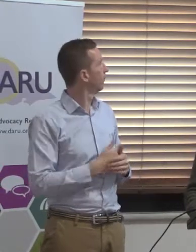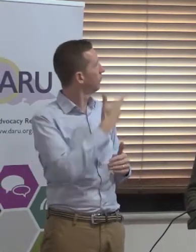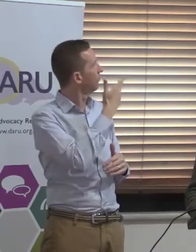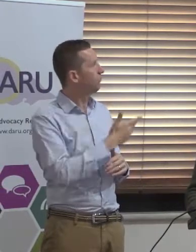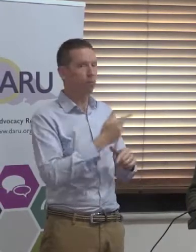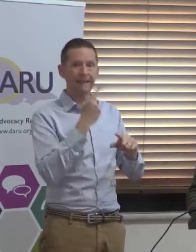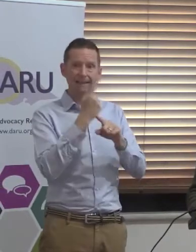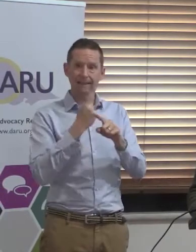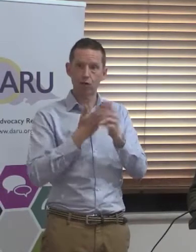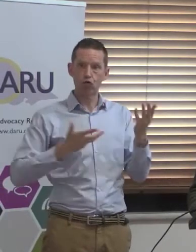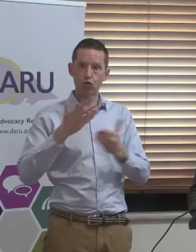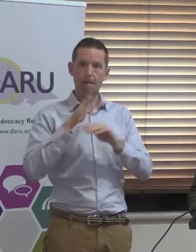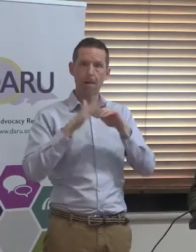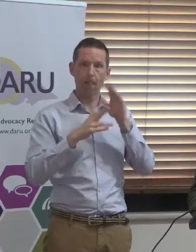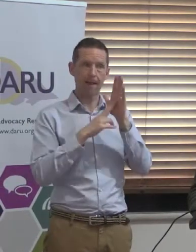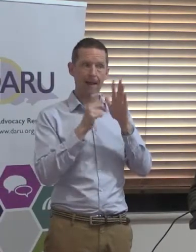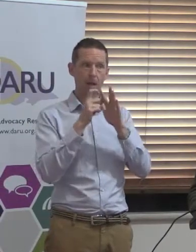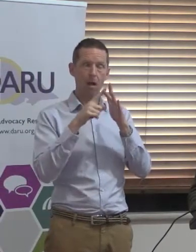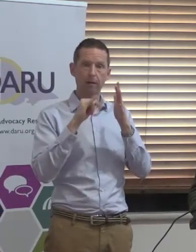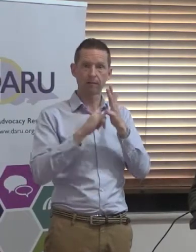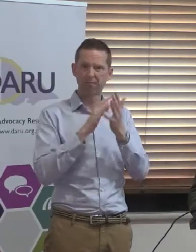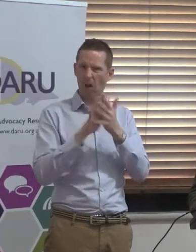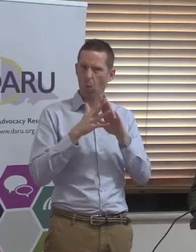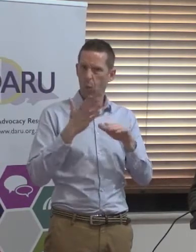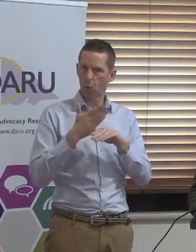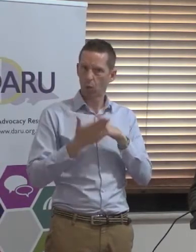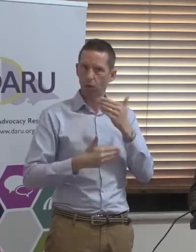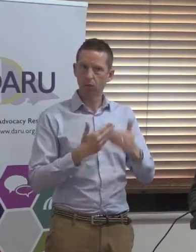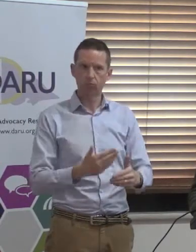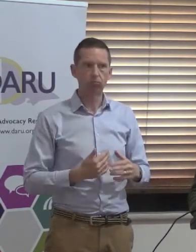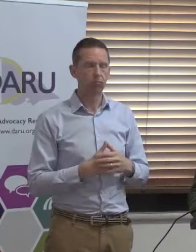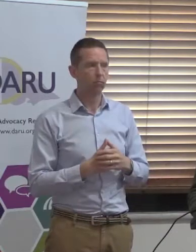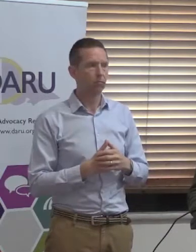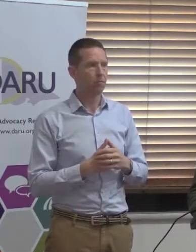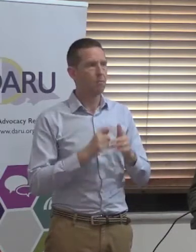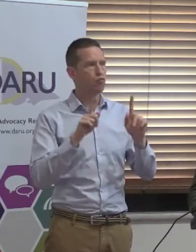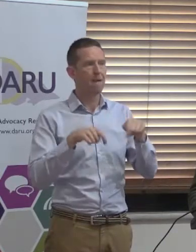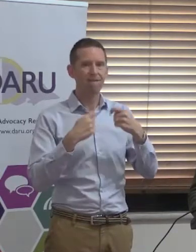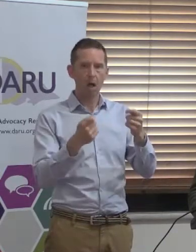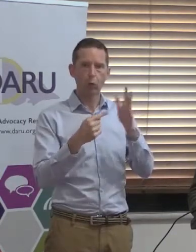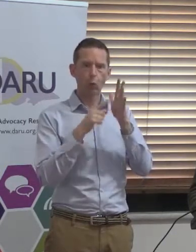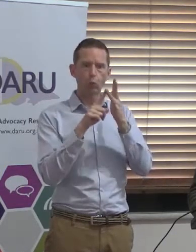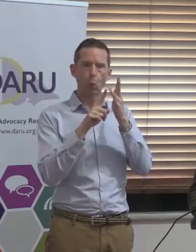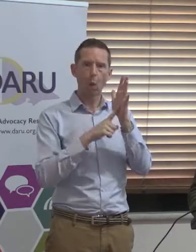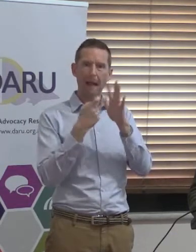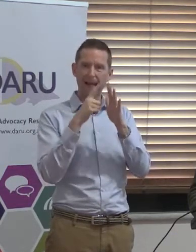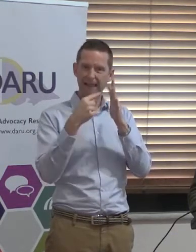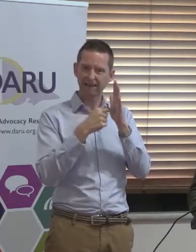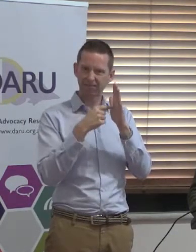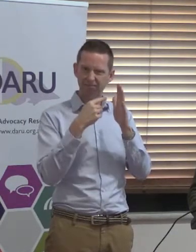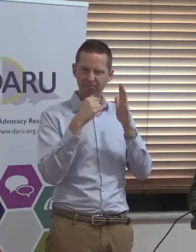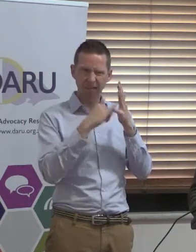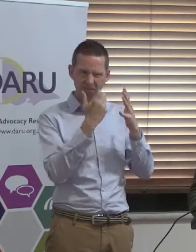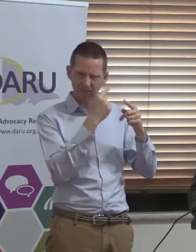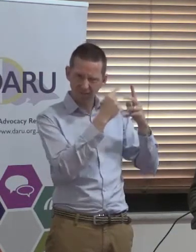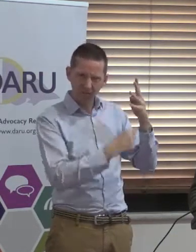the NDIS and how it actually works. So, there's things like provided toolkits, things about mental